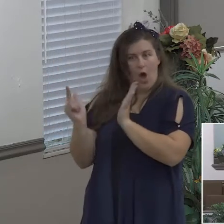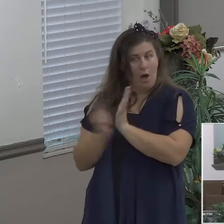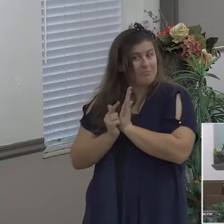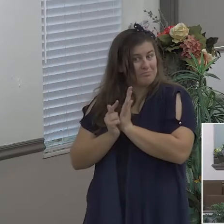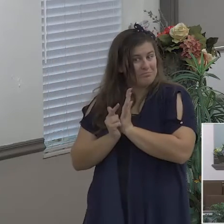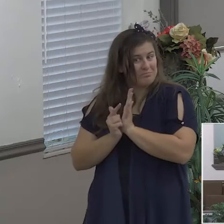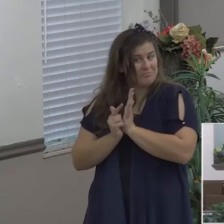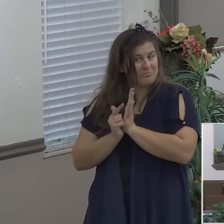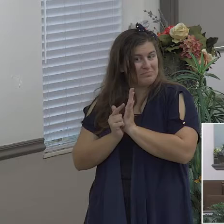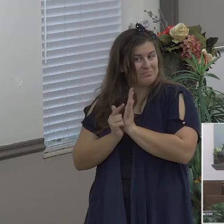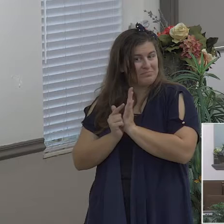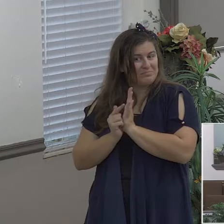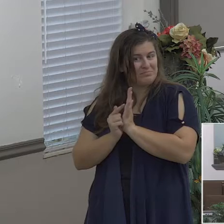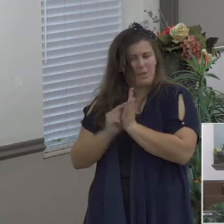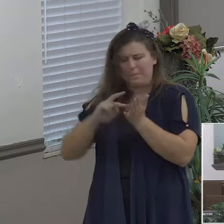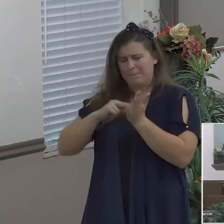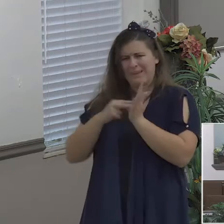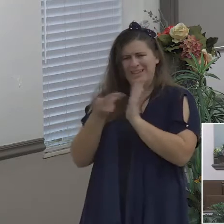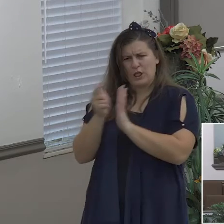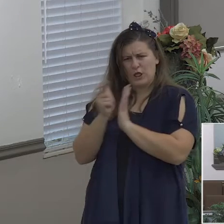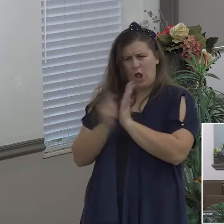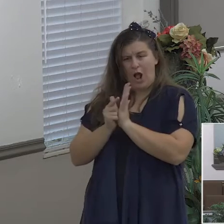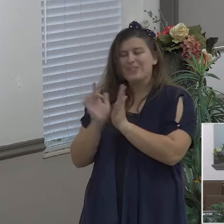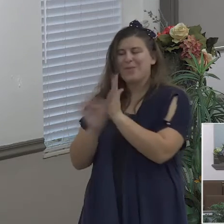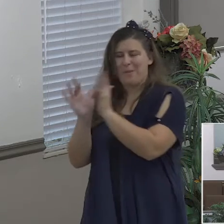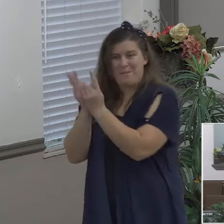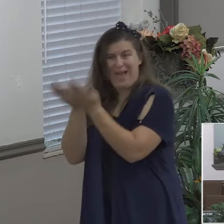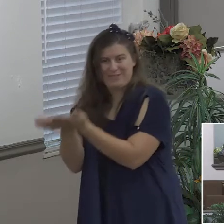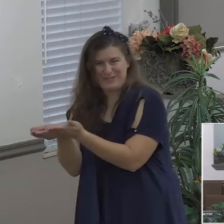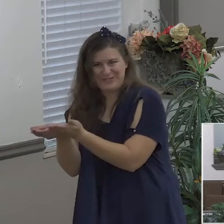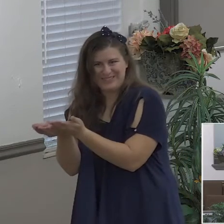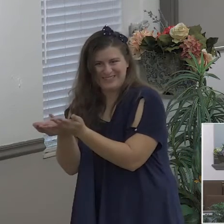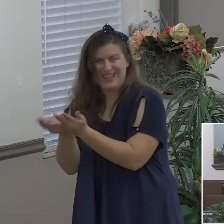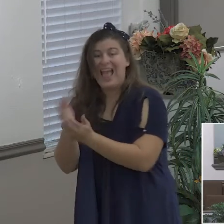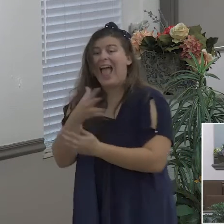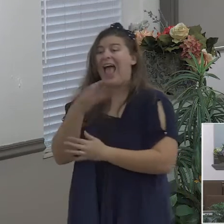and nothing shall offend them